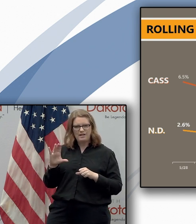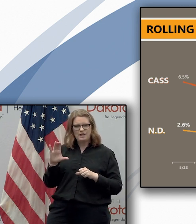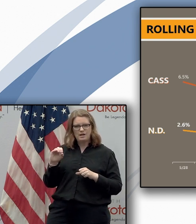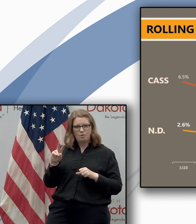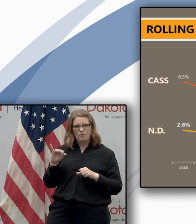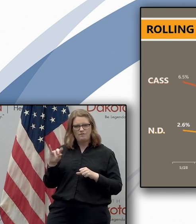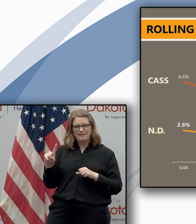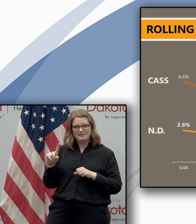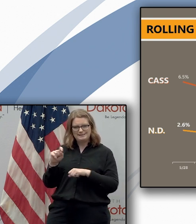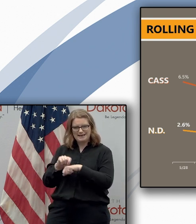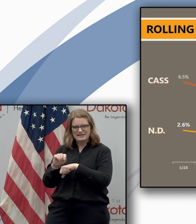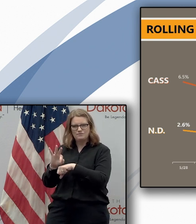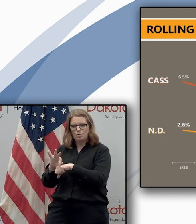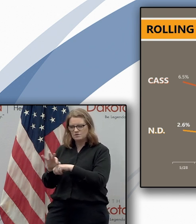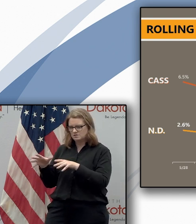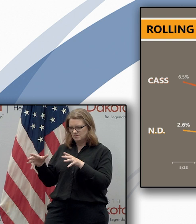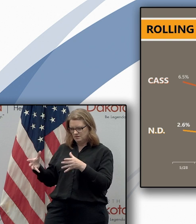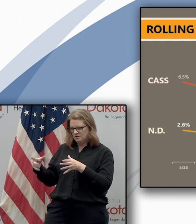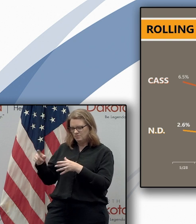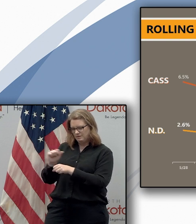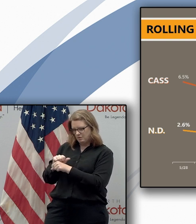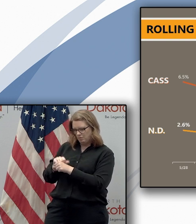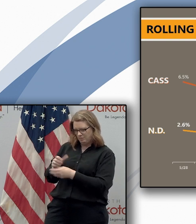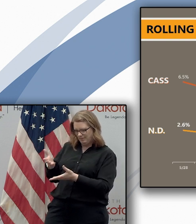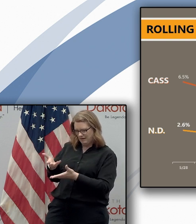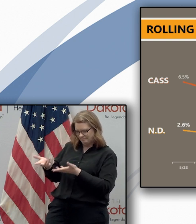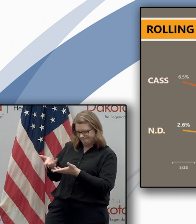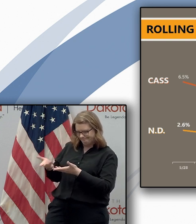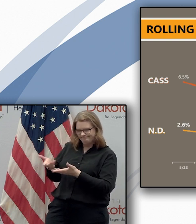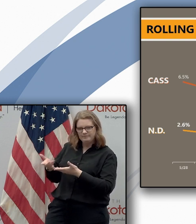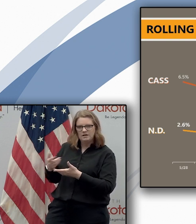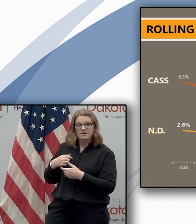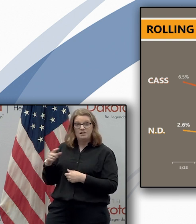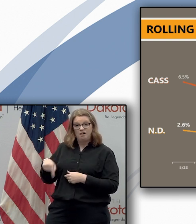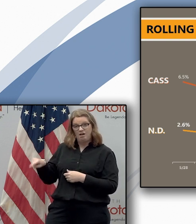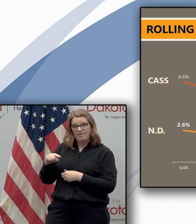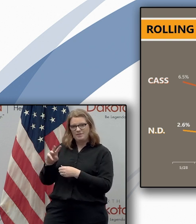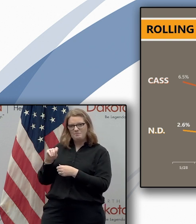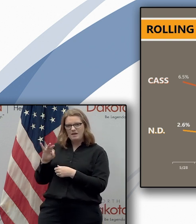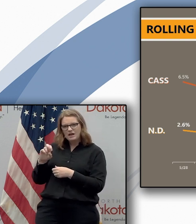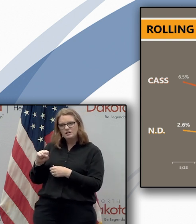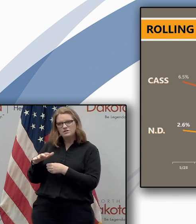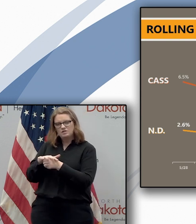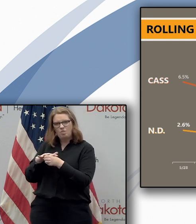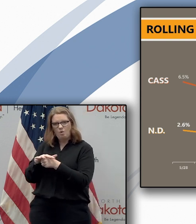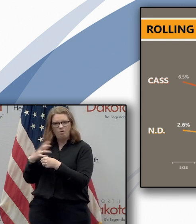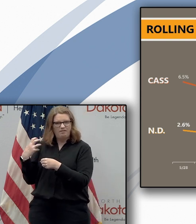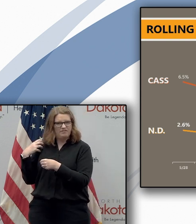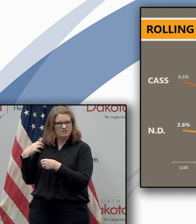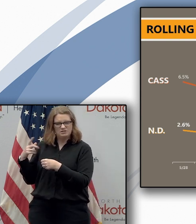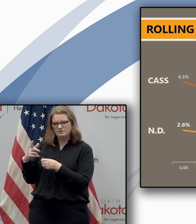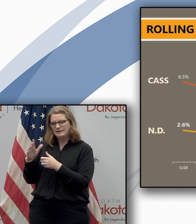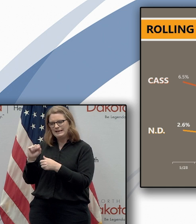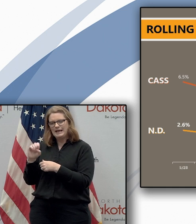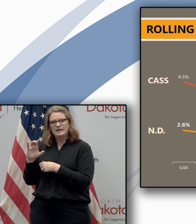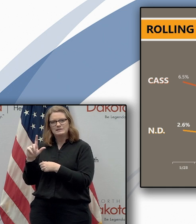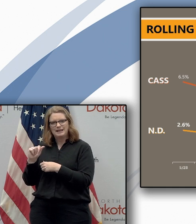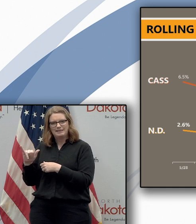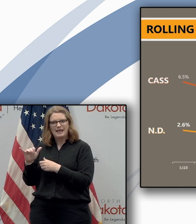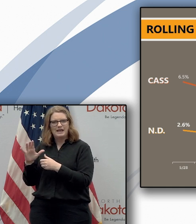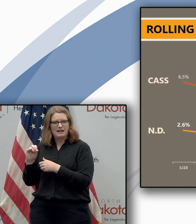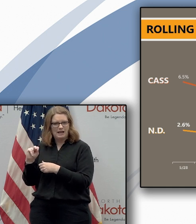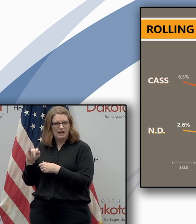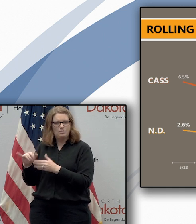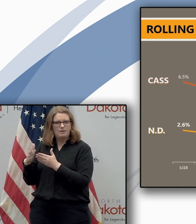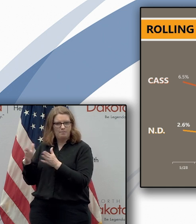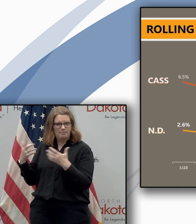and continuing to work uh and again want to thank uh all the the mayors the local officials and cast county public health and others as we continue to